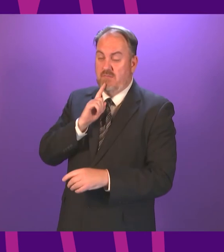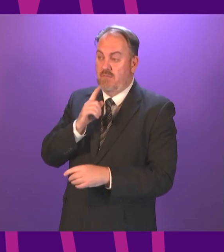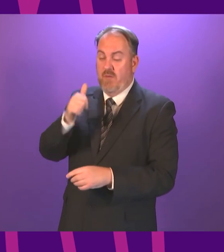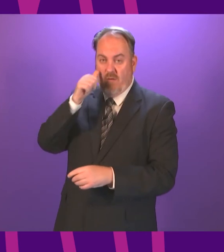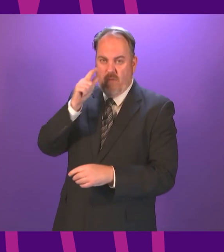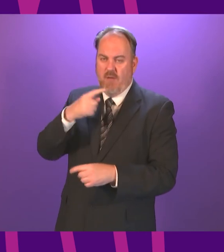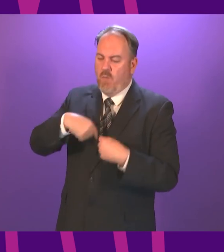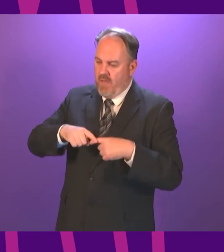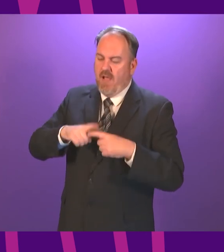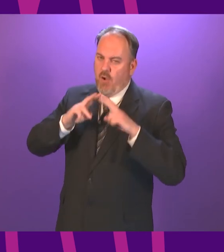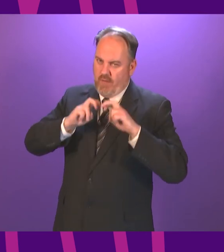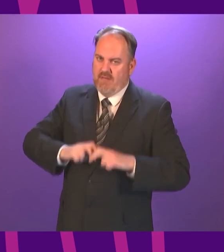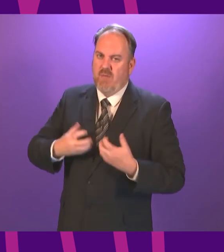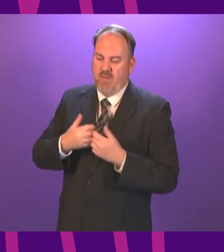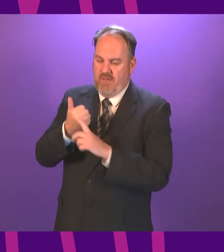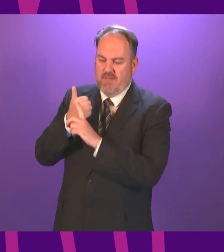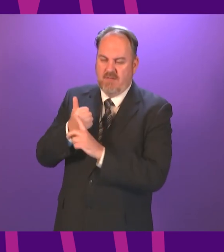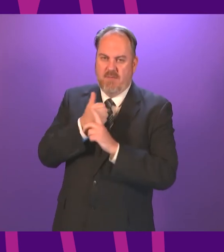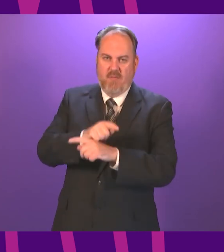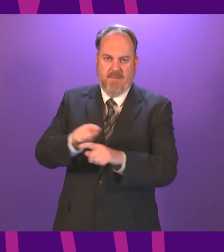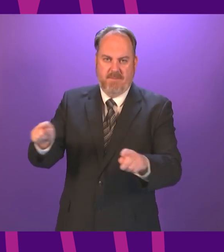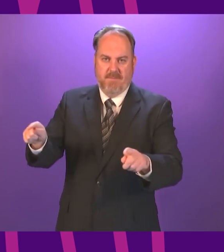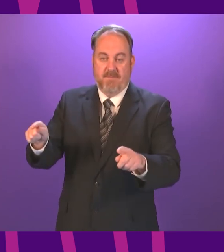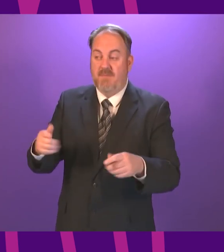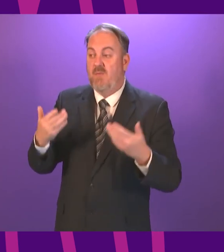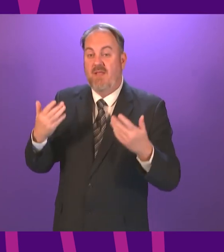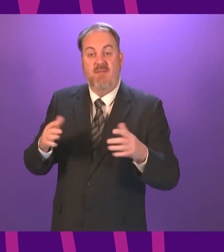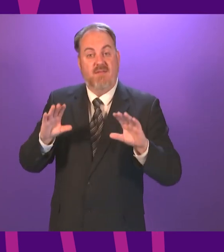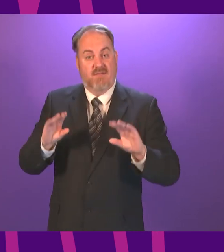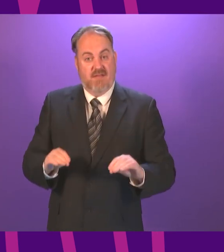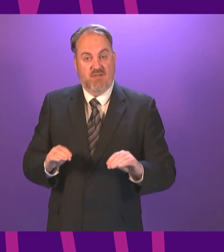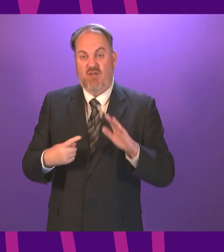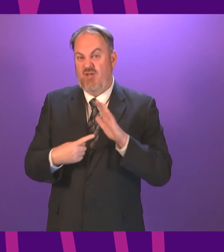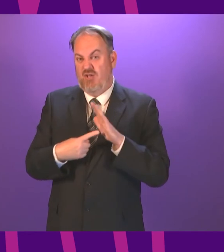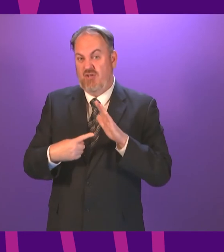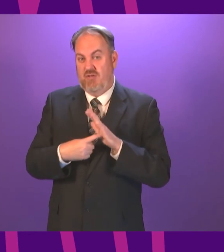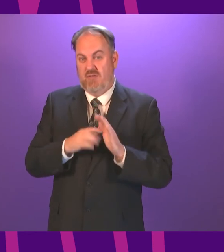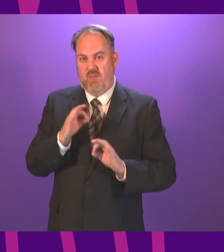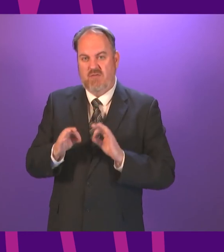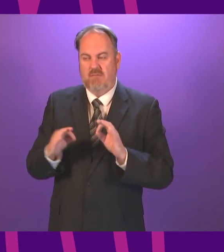something I'm giving active consideration to. Thank you. And that concludes Urgent Questions.